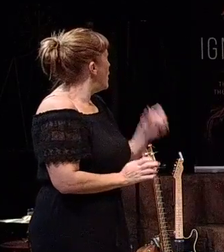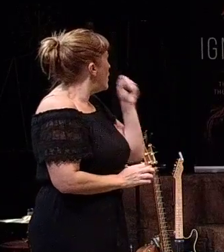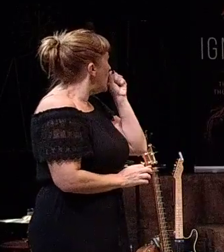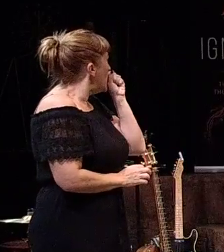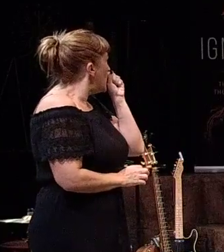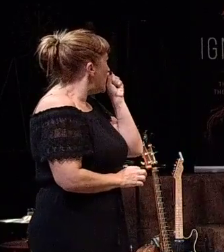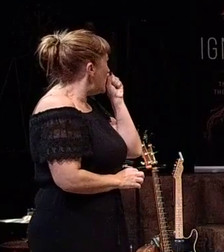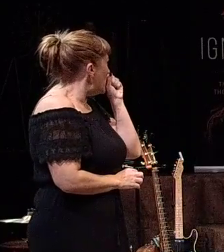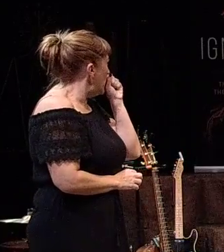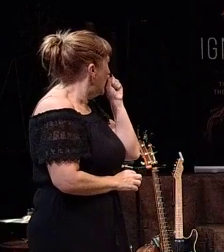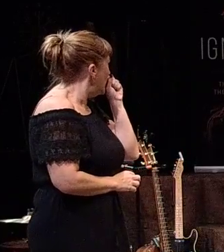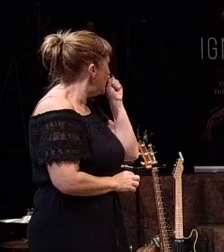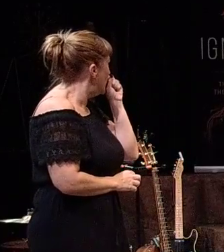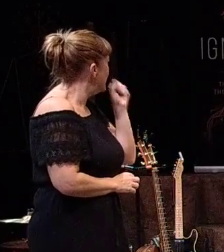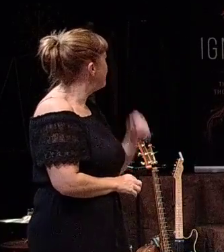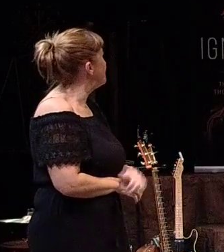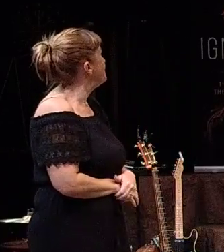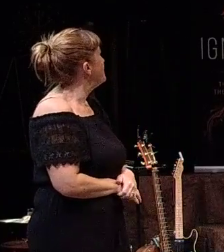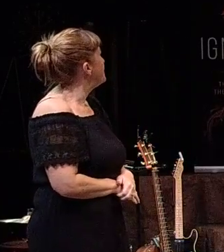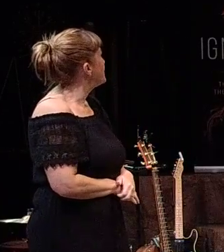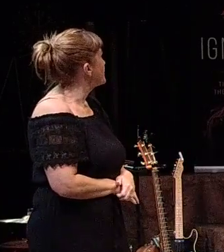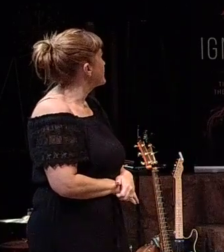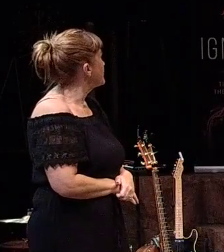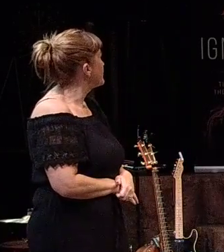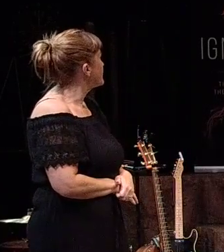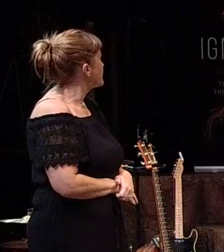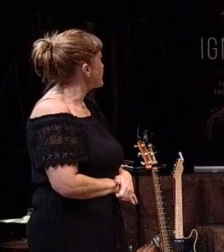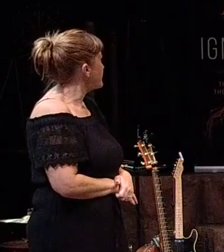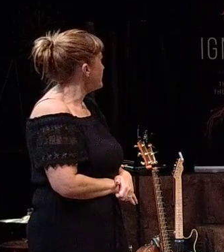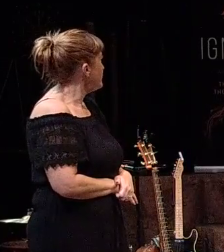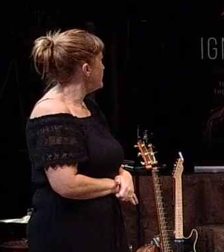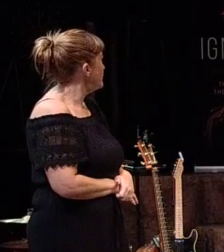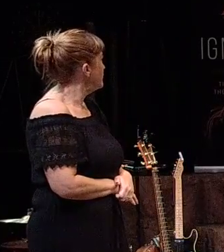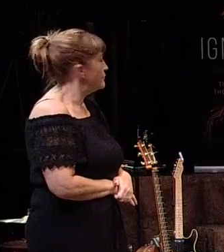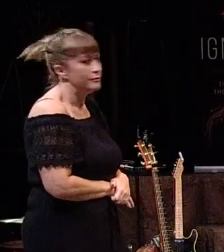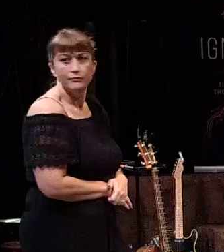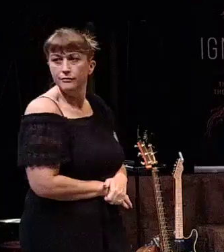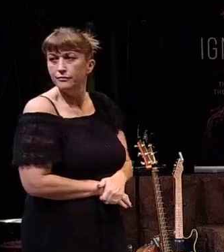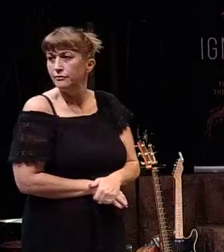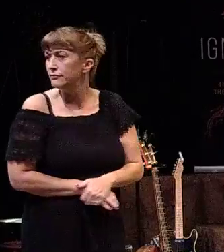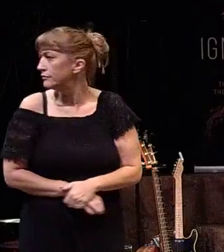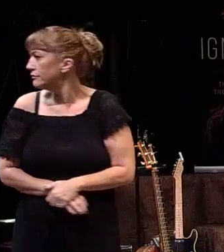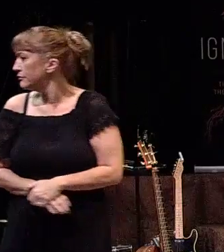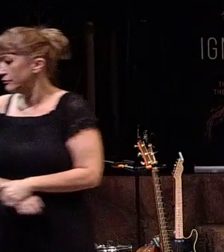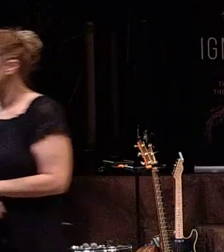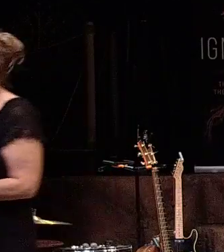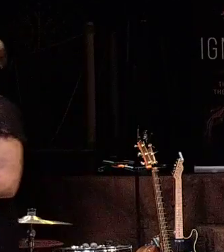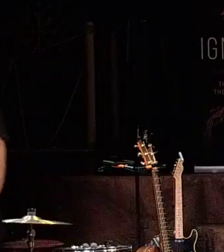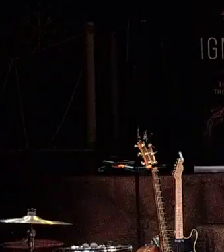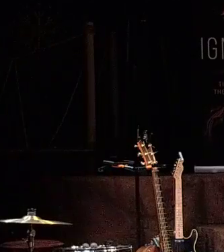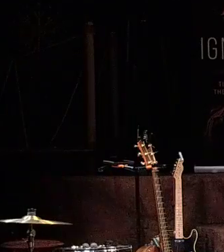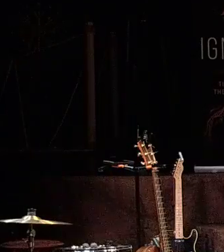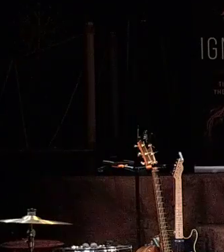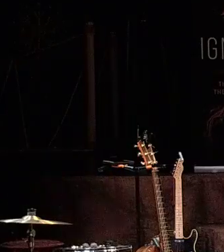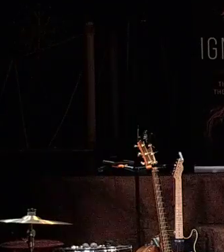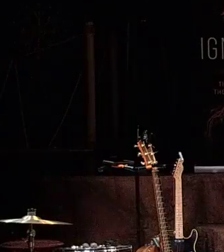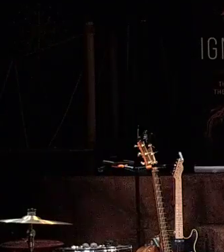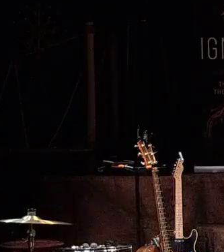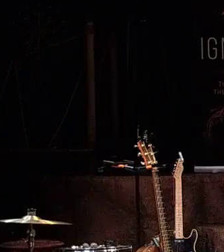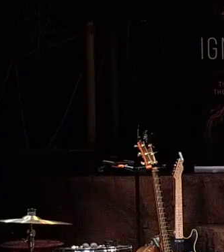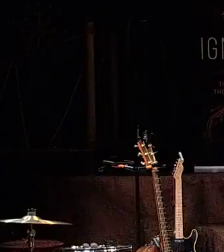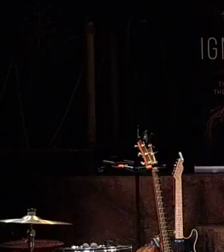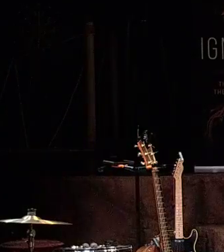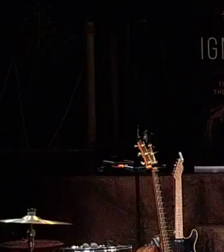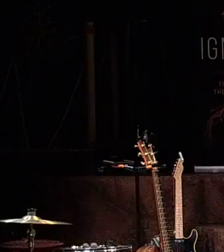immorality, impurity, debauchery, idolatry and witchcraft, hatred, discord, jealousy, fits of rage,